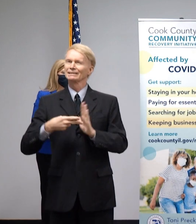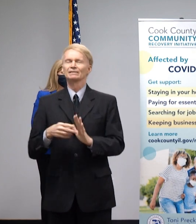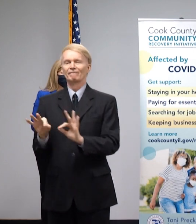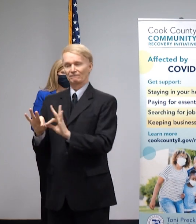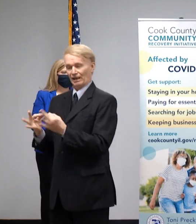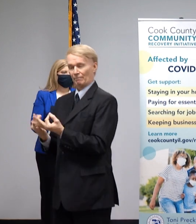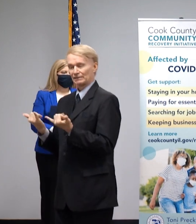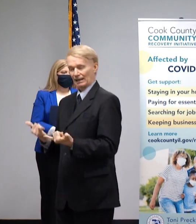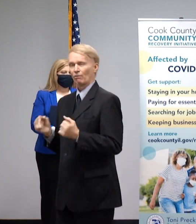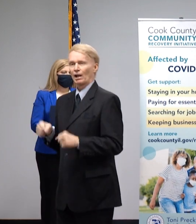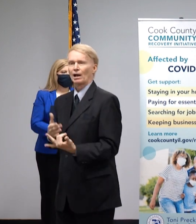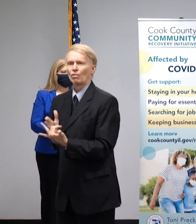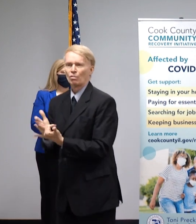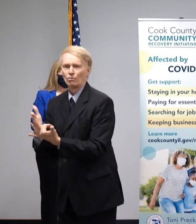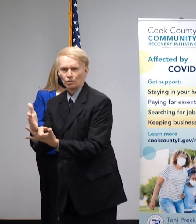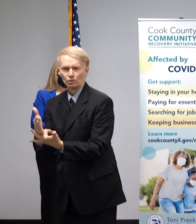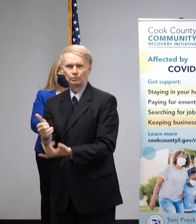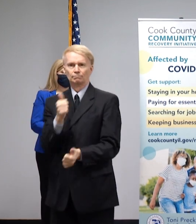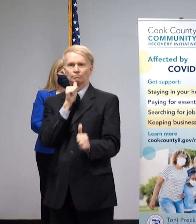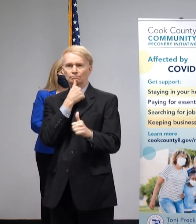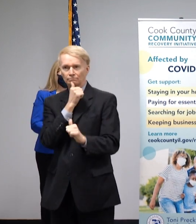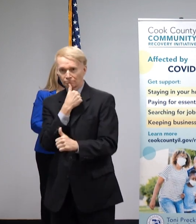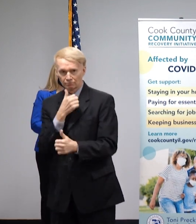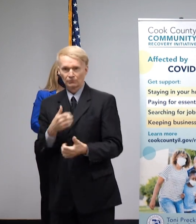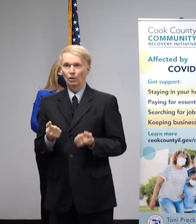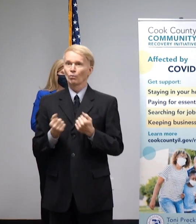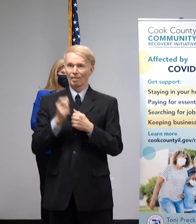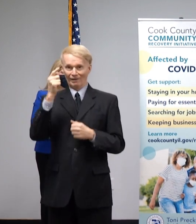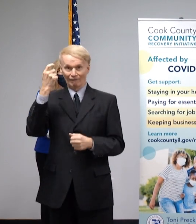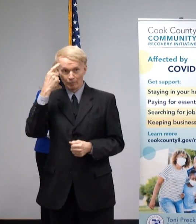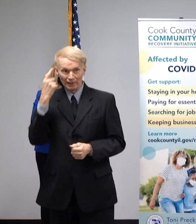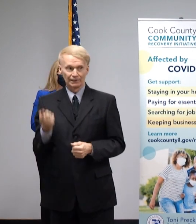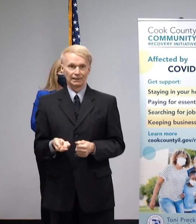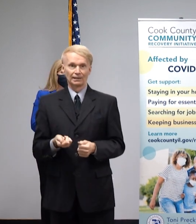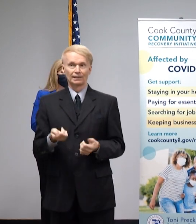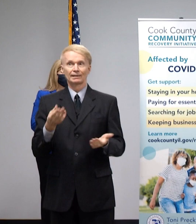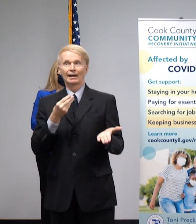this in partnership with government, philanthropy, and nonprofit.